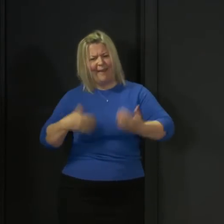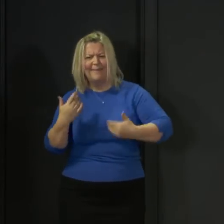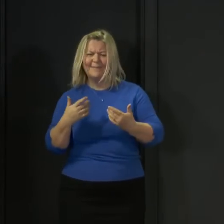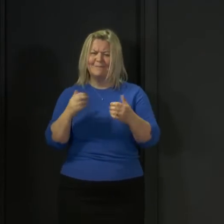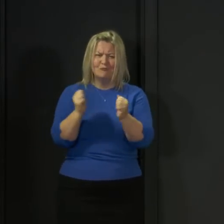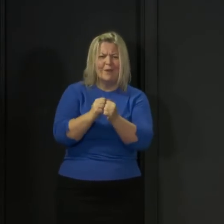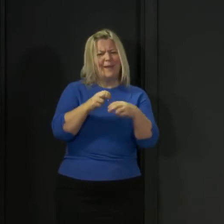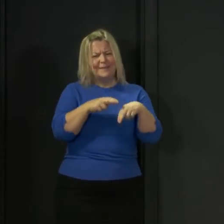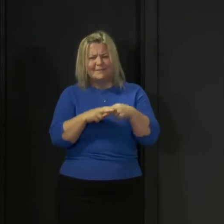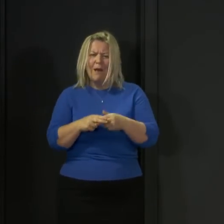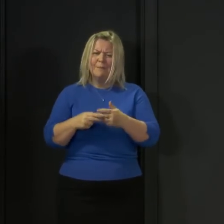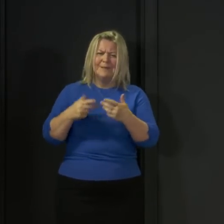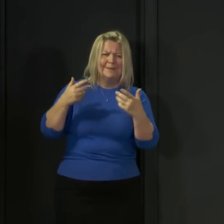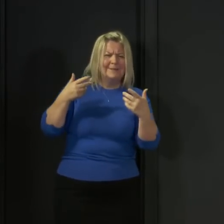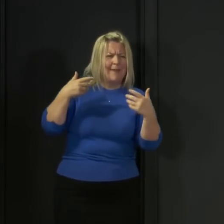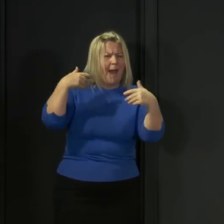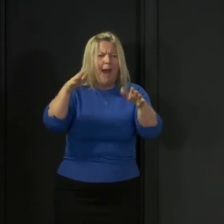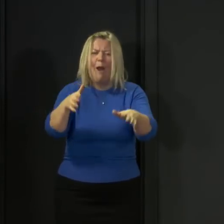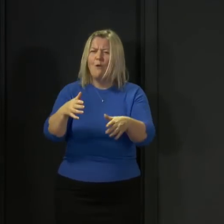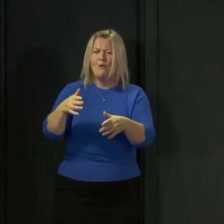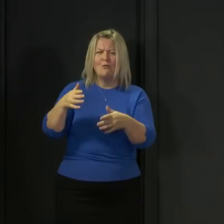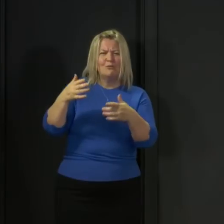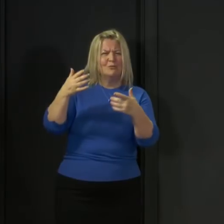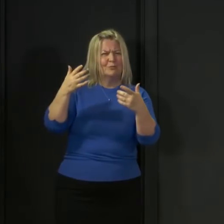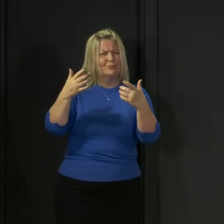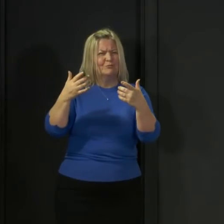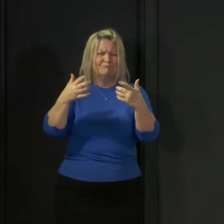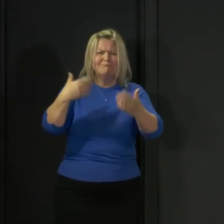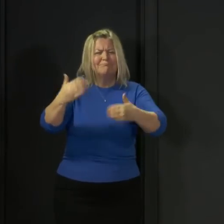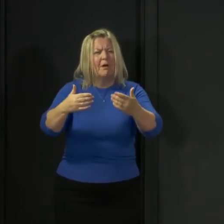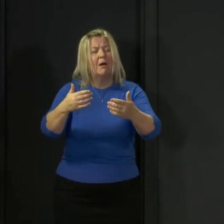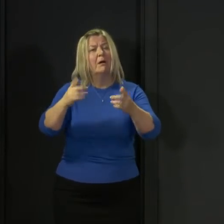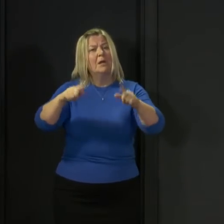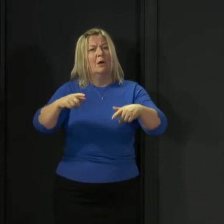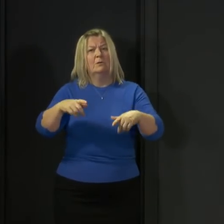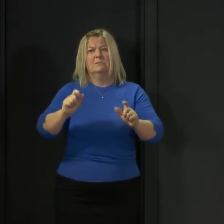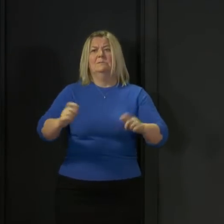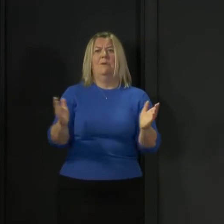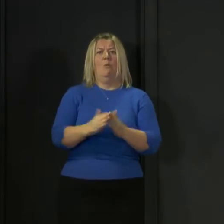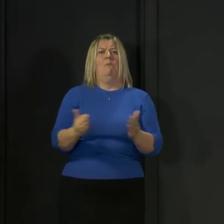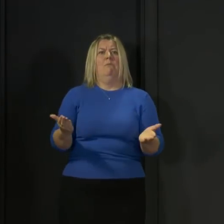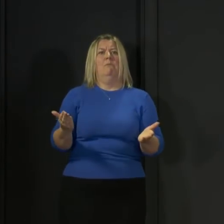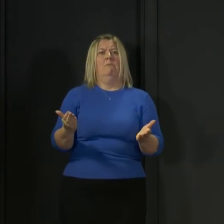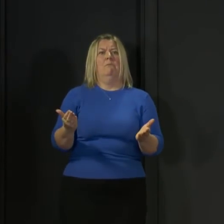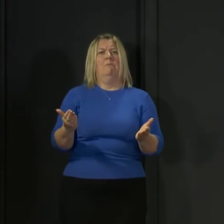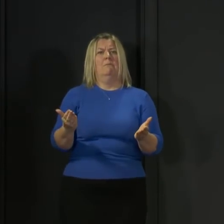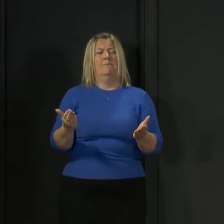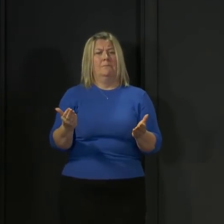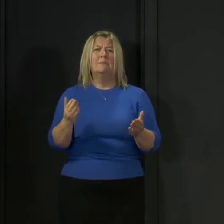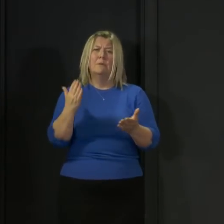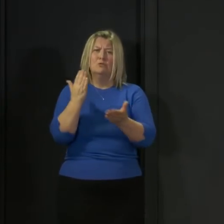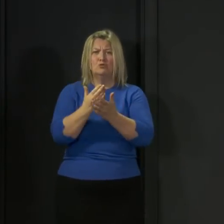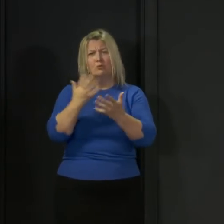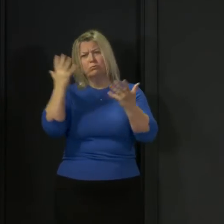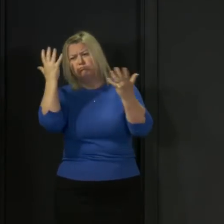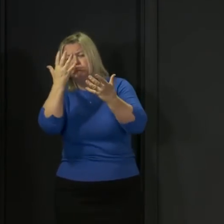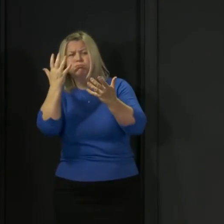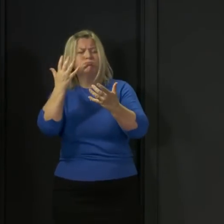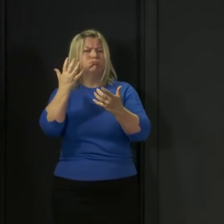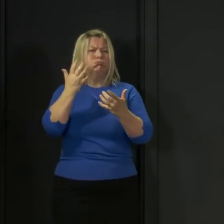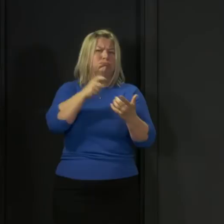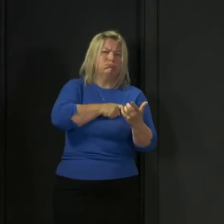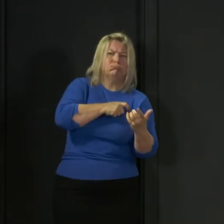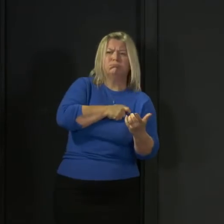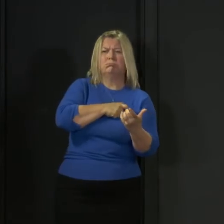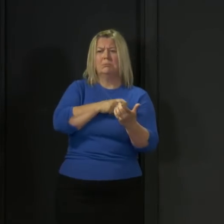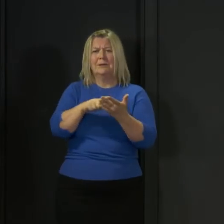On top of that, many people will have real anxieties about their employment, their living standards. Many people will be